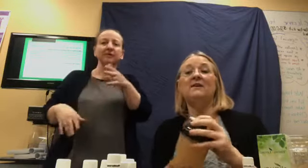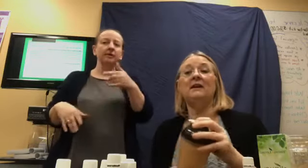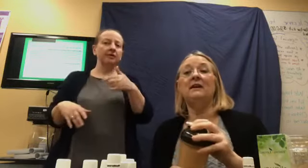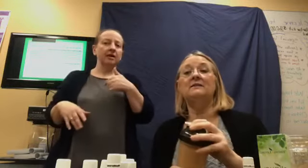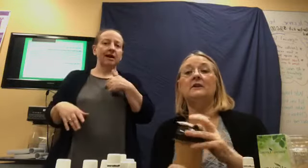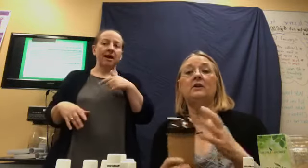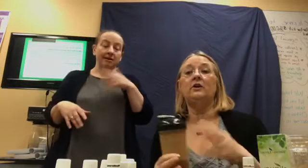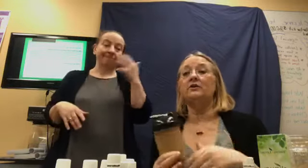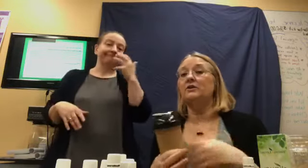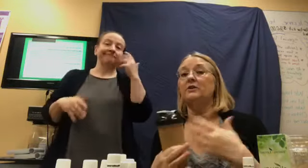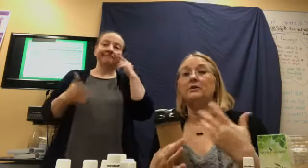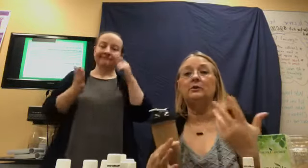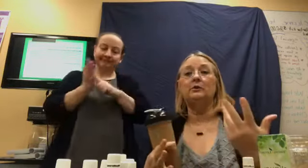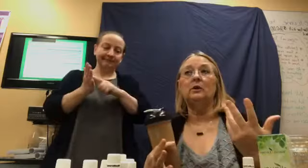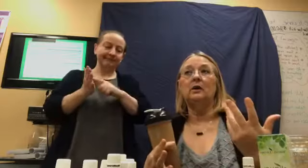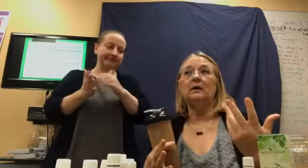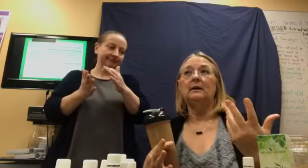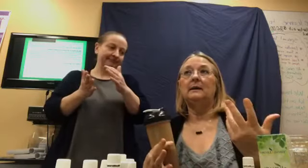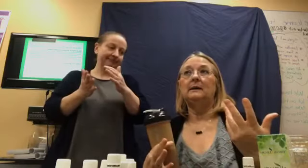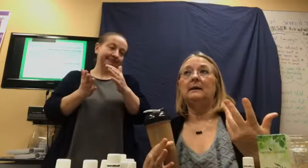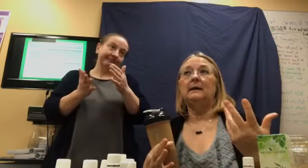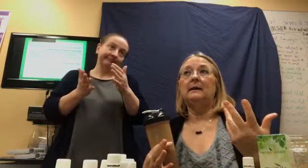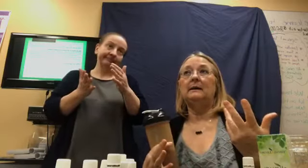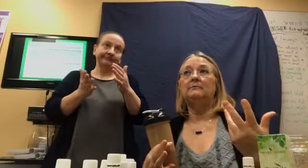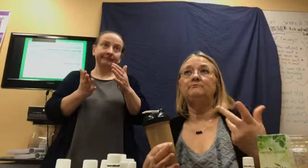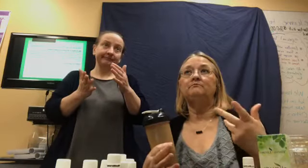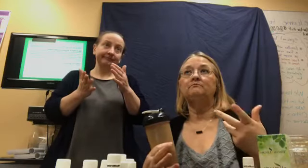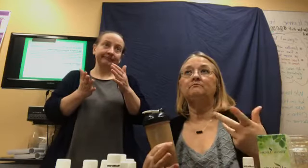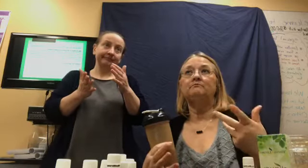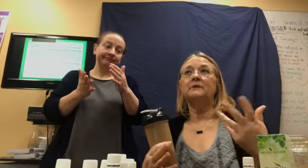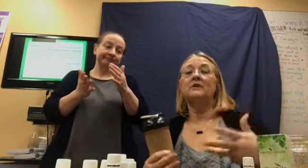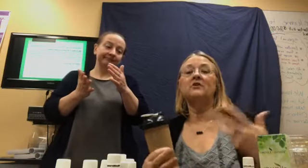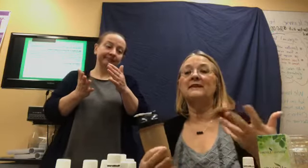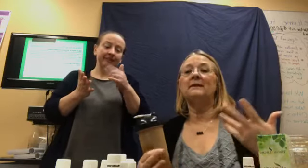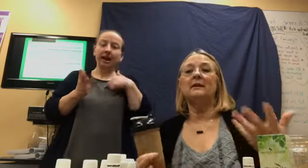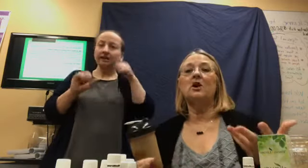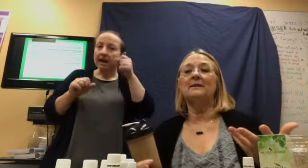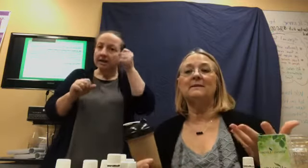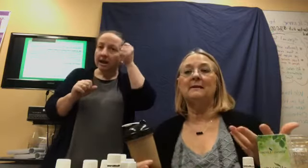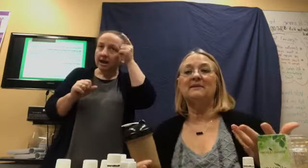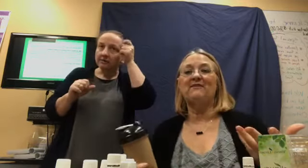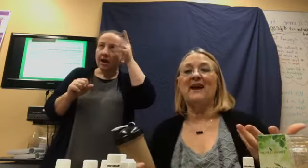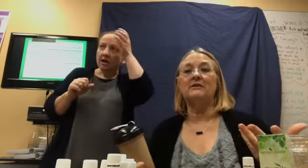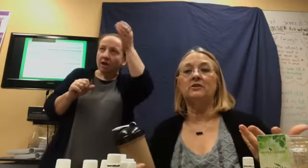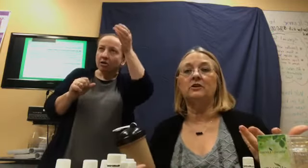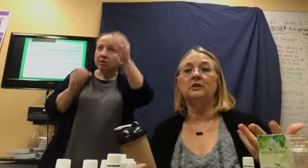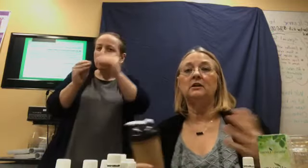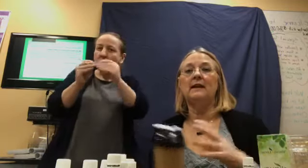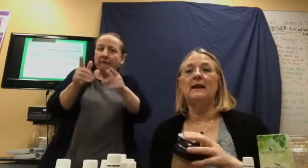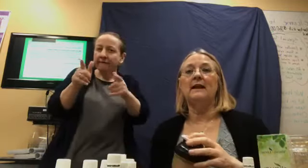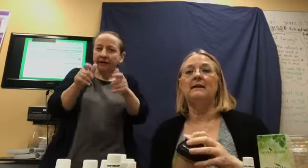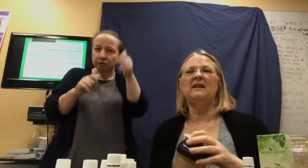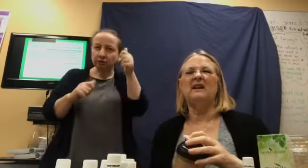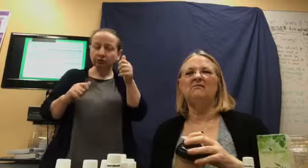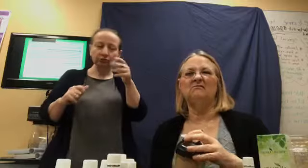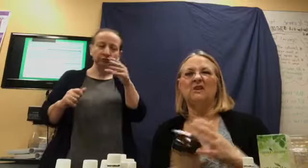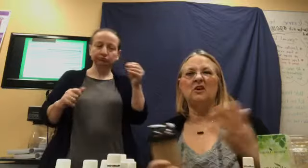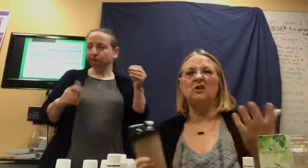it easier to, uh, understand the concepts faster. And, you know,